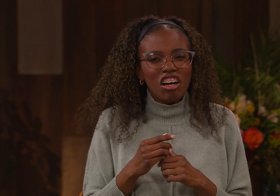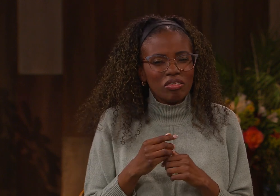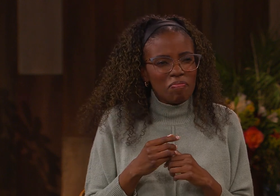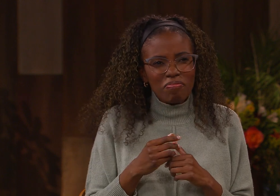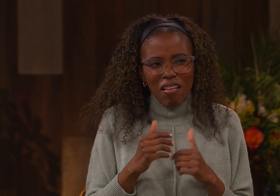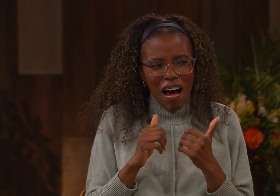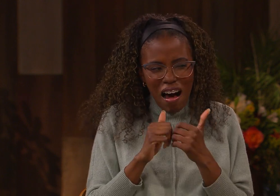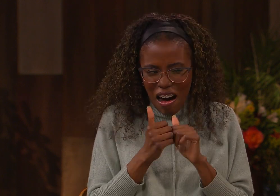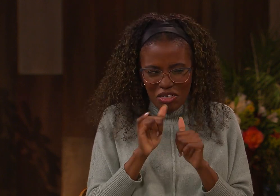interact with me.